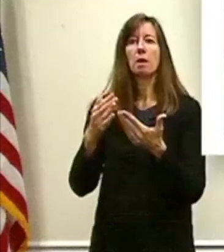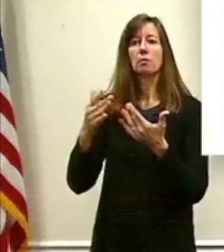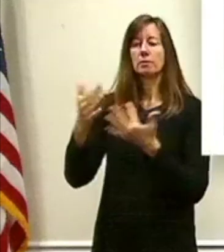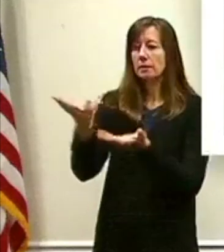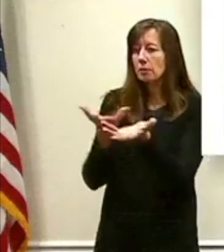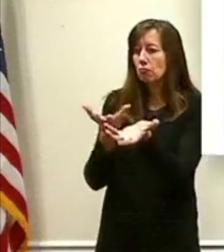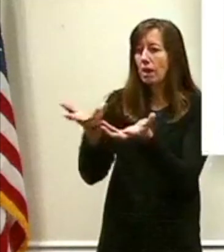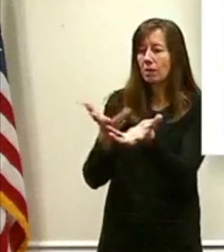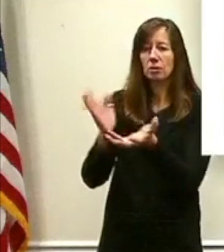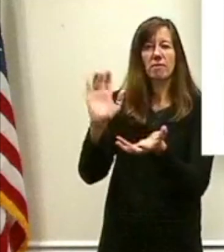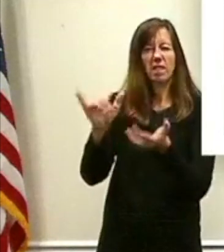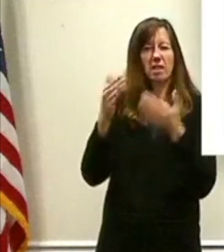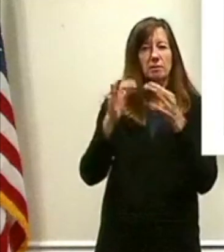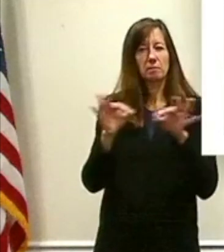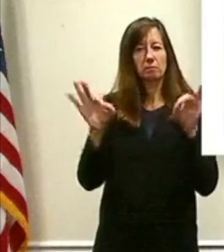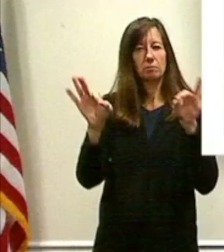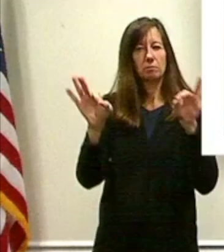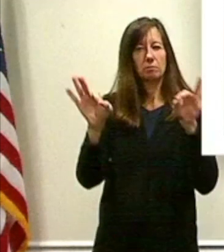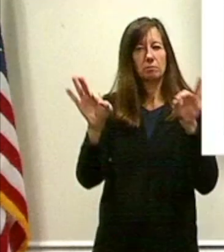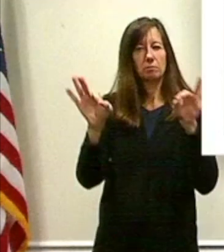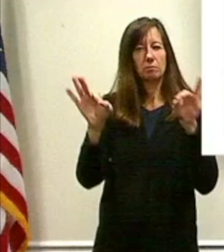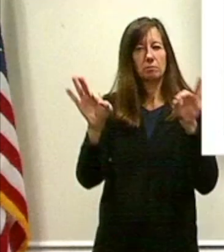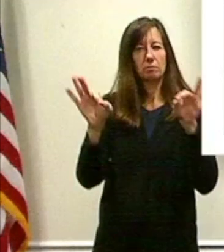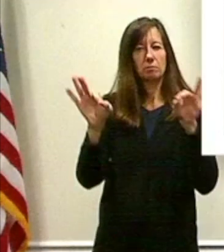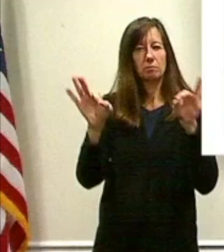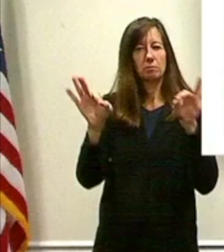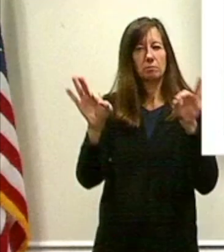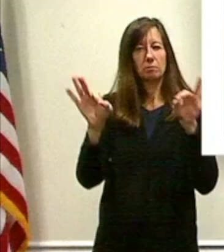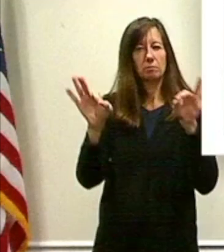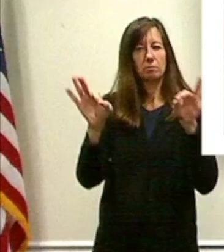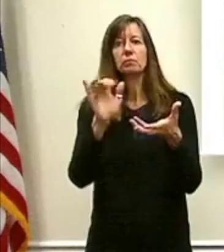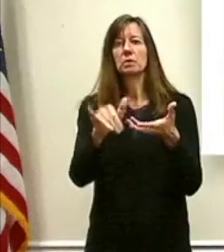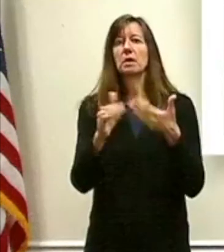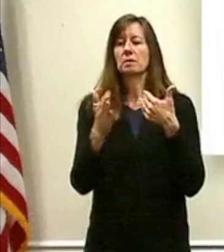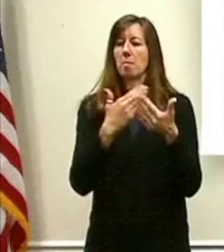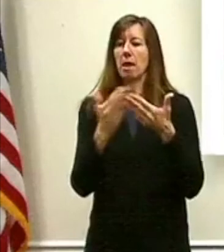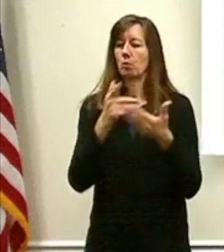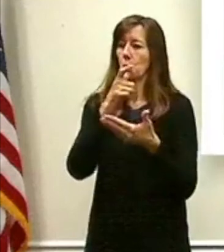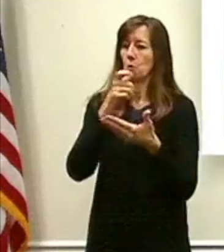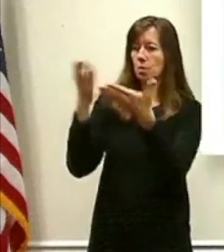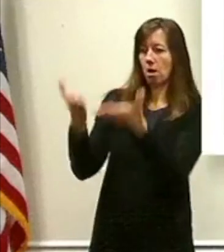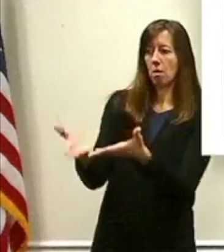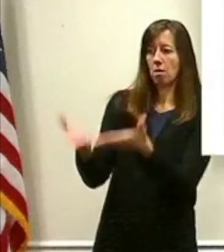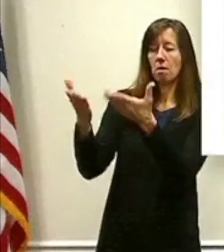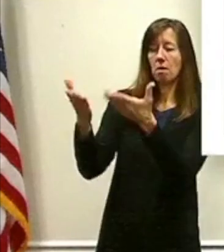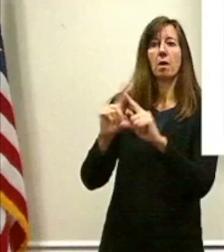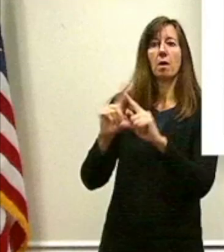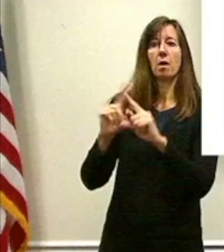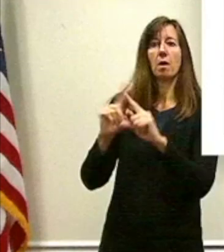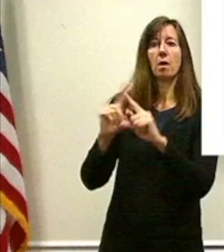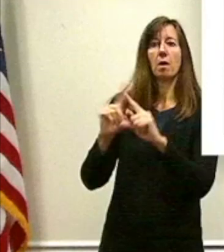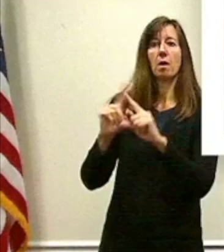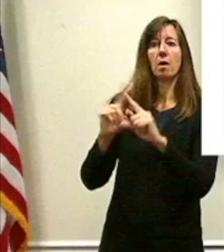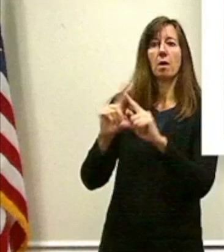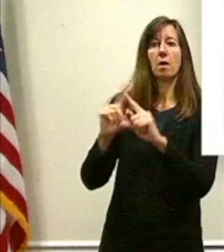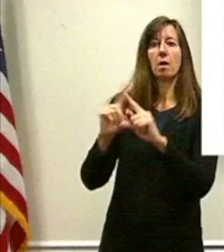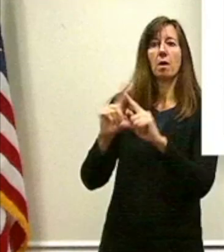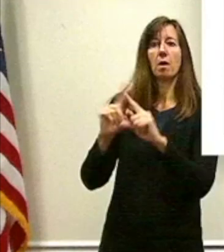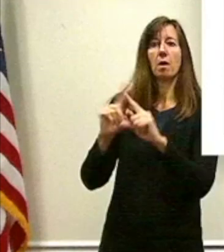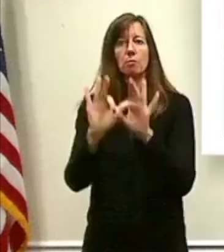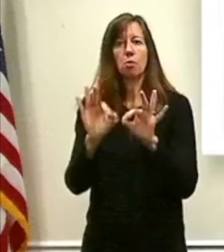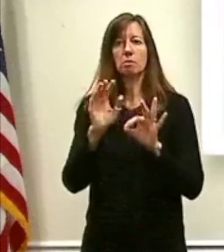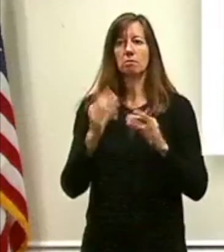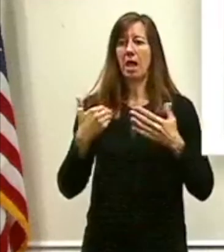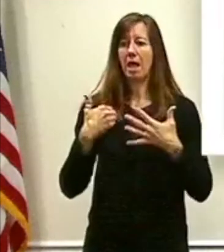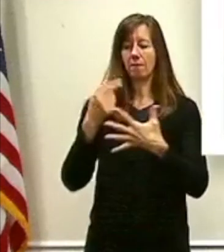it doesn't matter what color. It doesn't matter what creed. It just establishes a very, very formal procedure, which